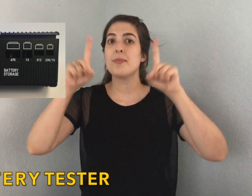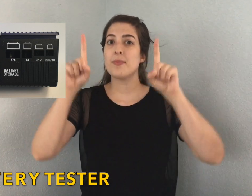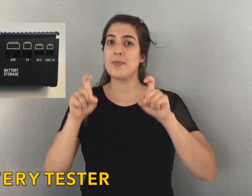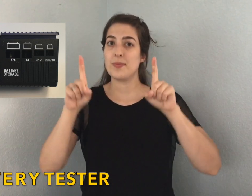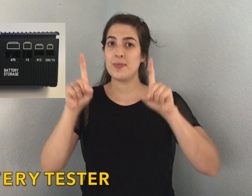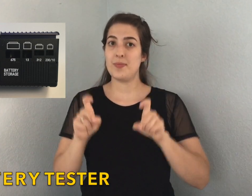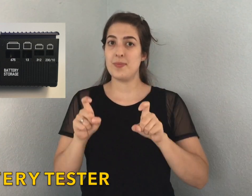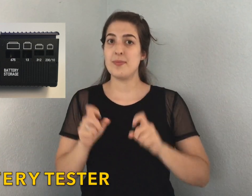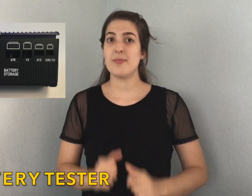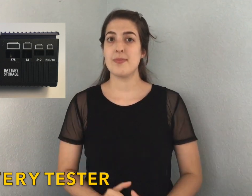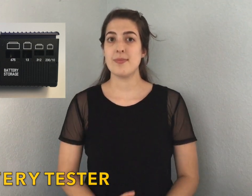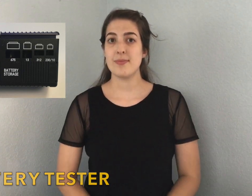tester.